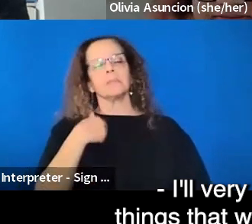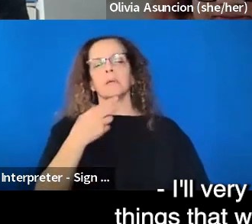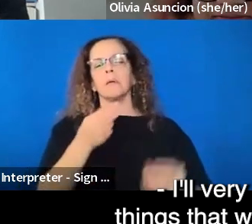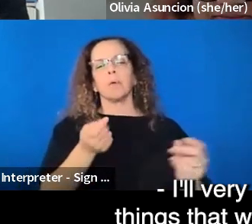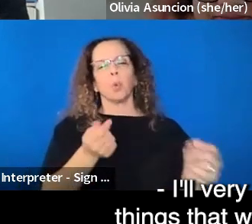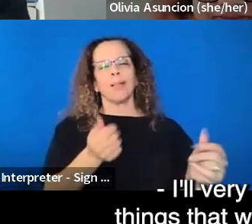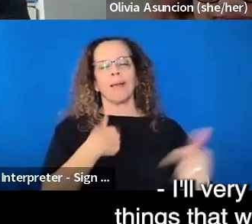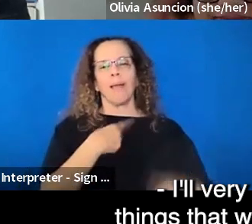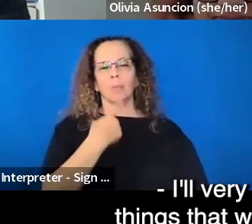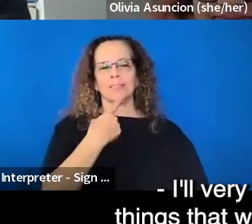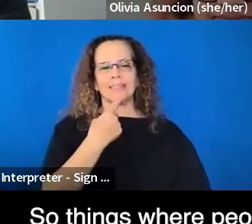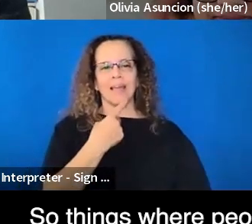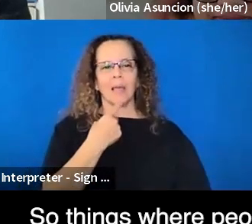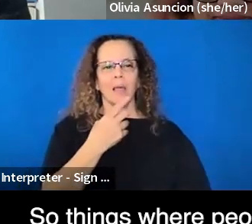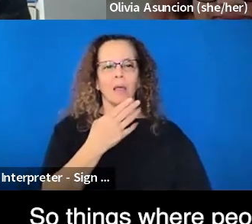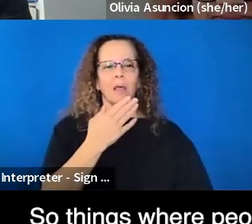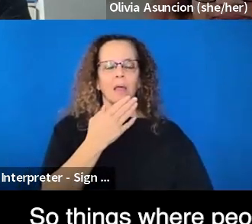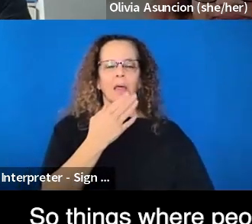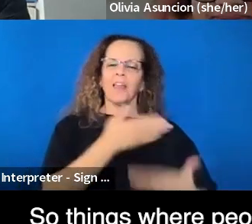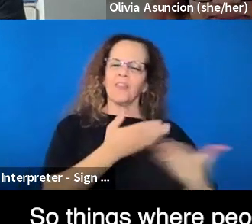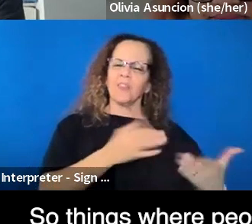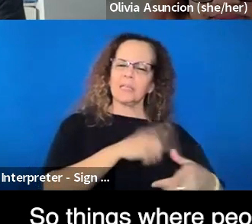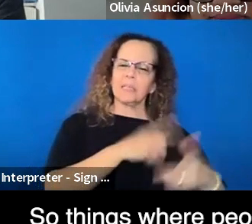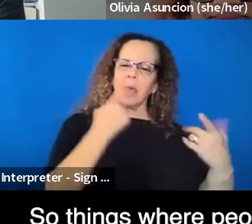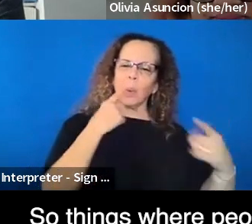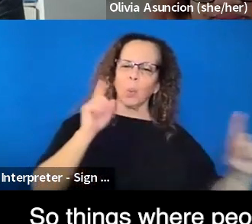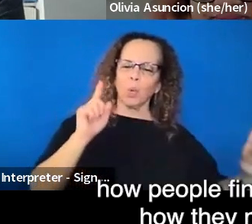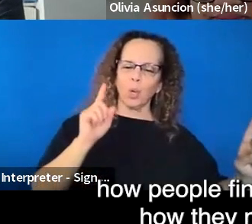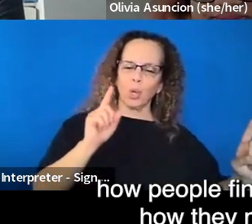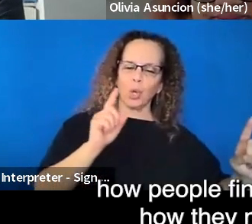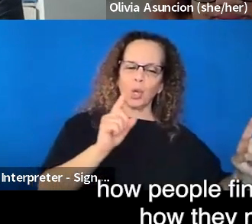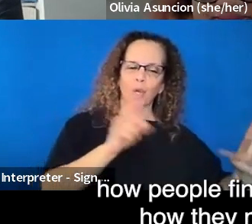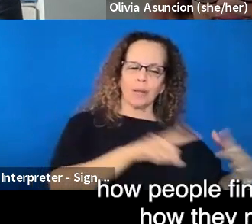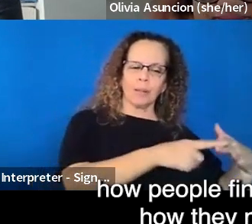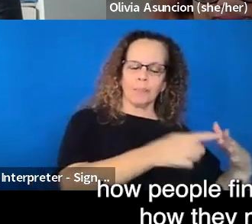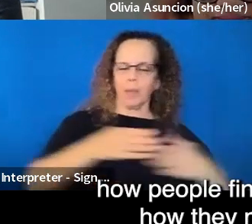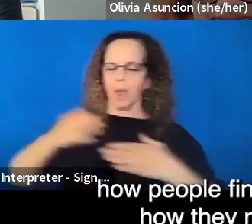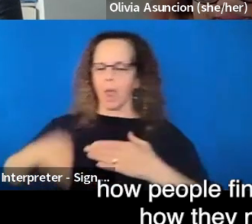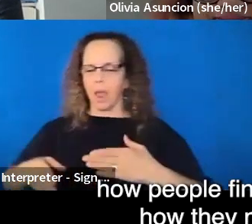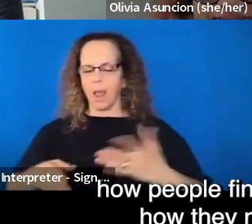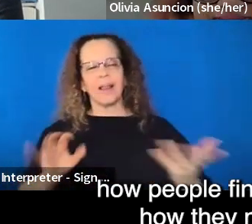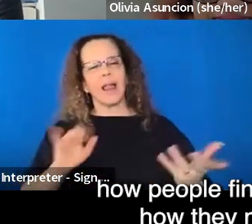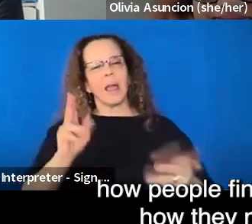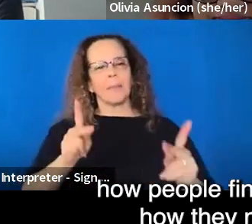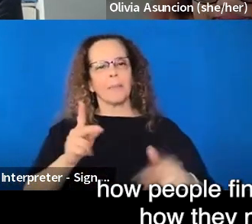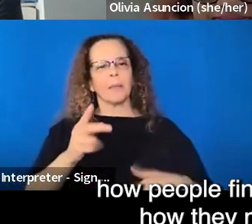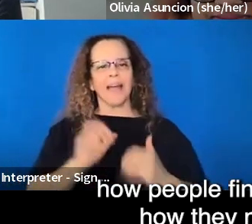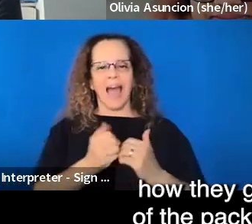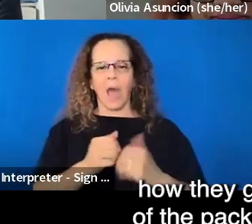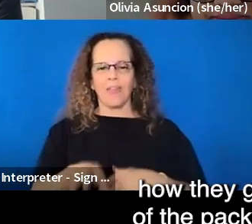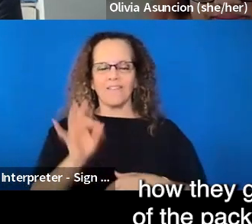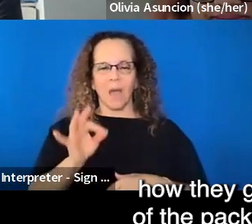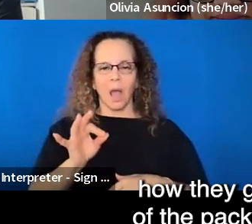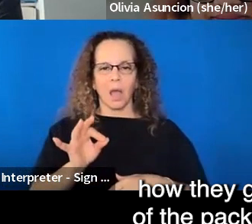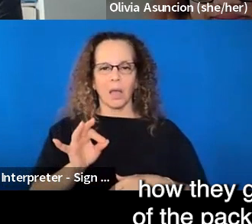things that work end to end. So things where people have thought about how people find it, the packaging, how they might open it,